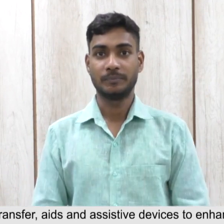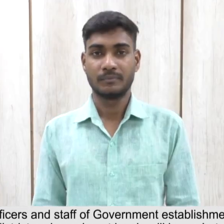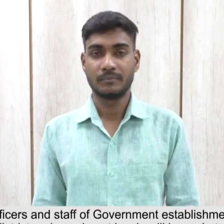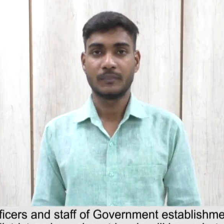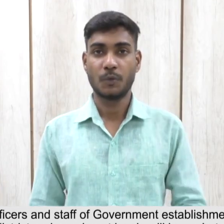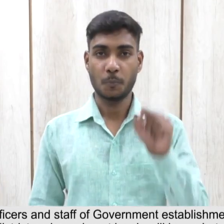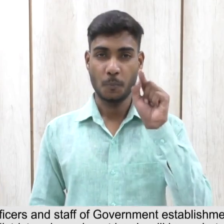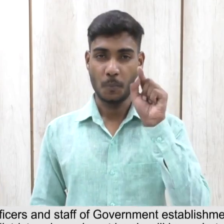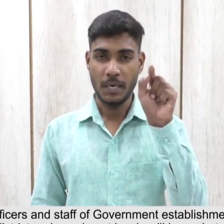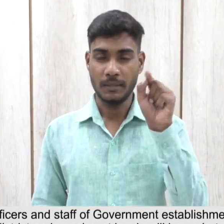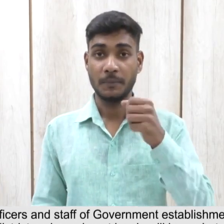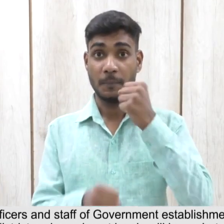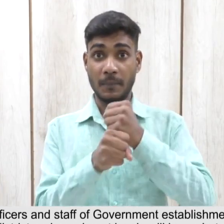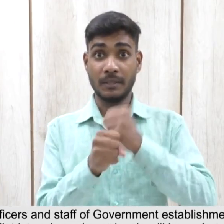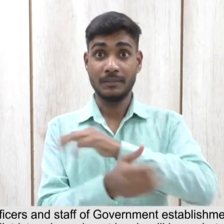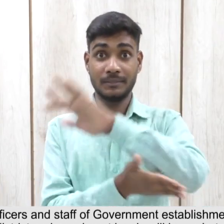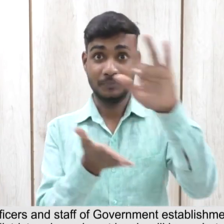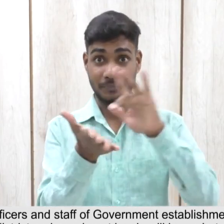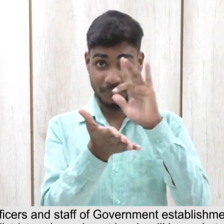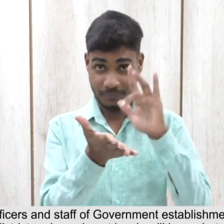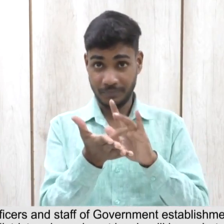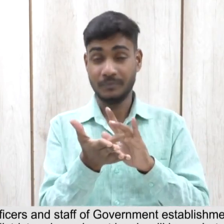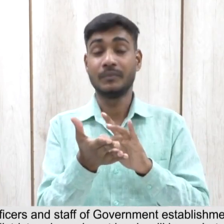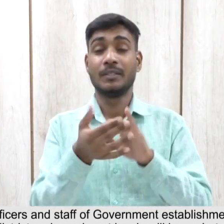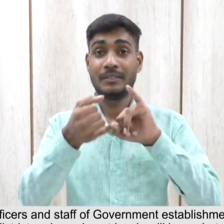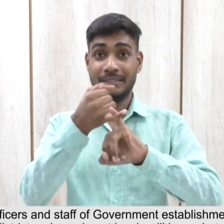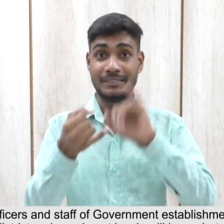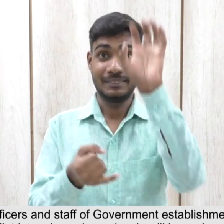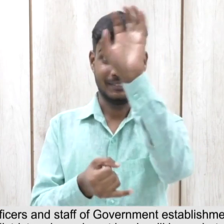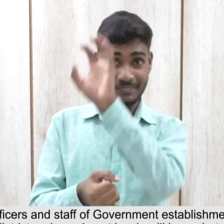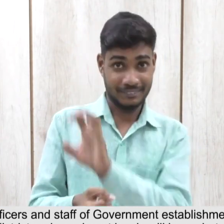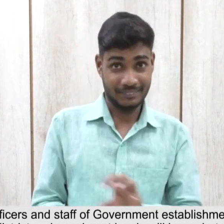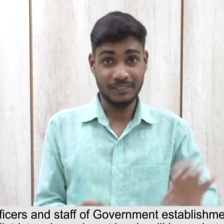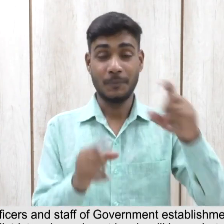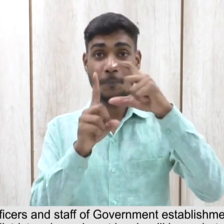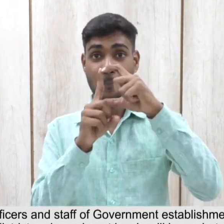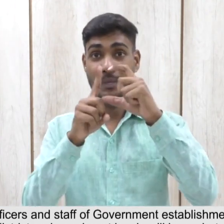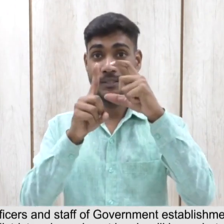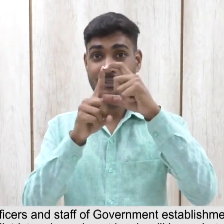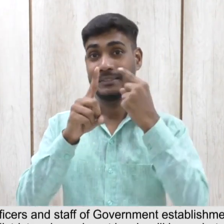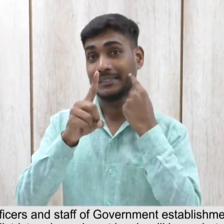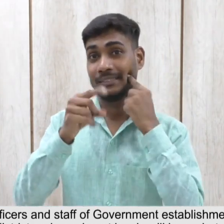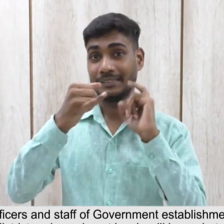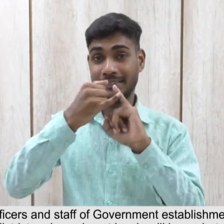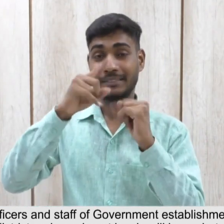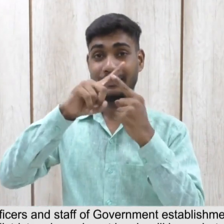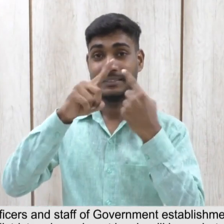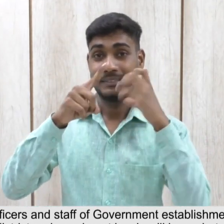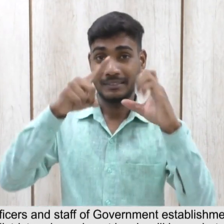In service training of officers and staff of government establishments, both at central and state levels,